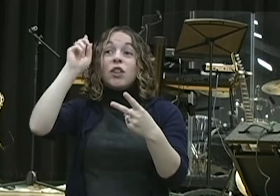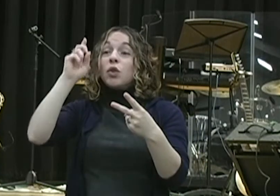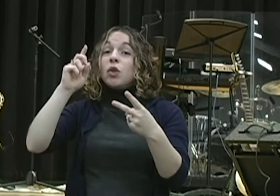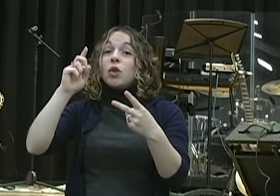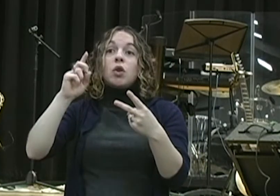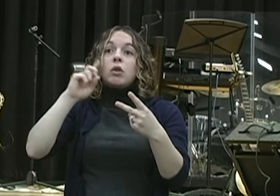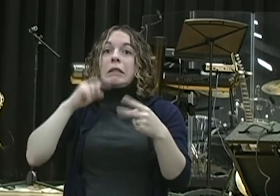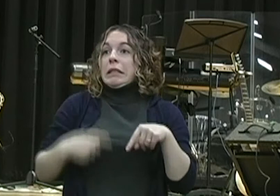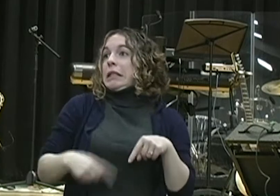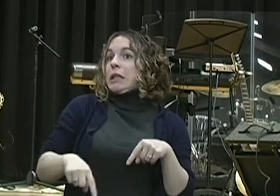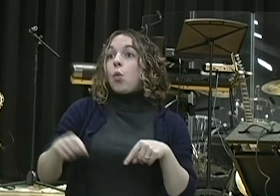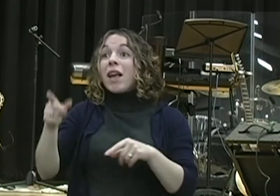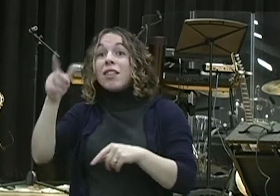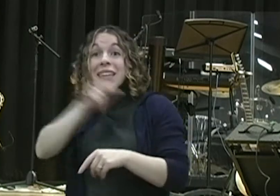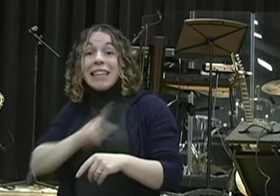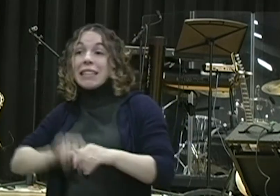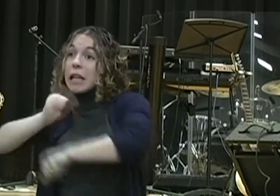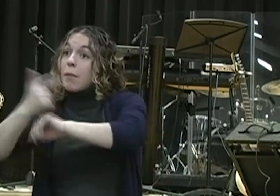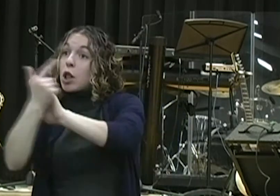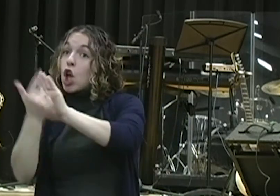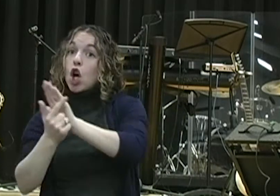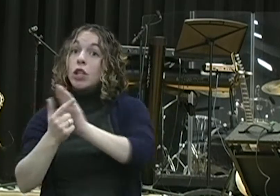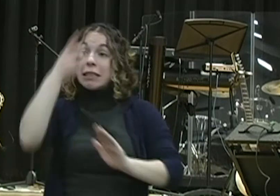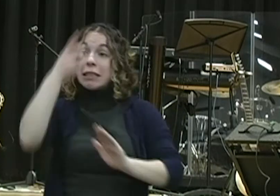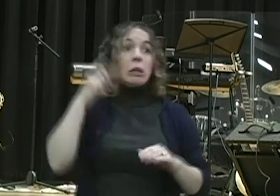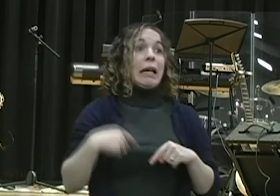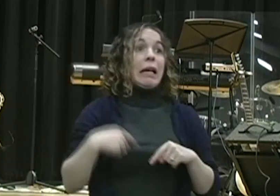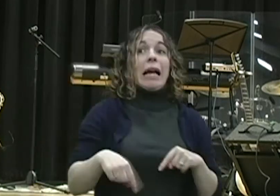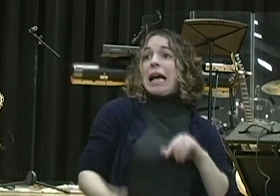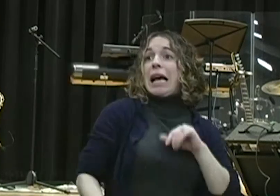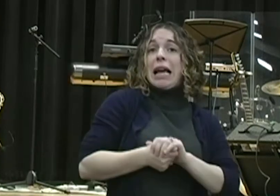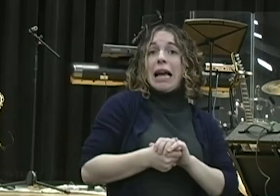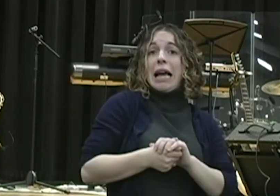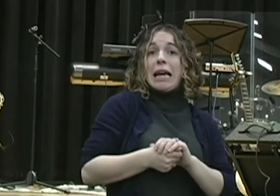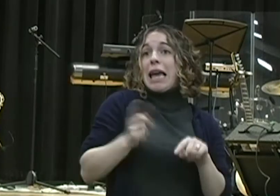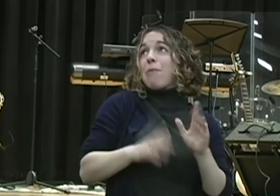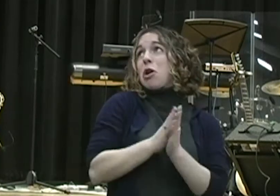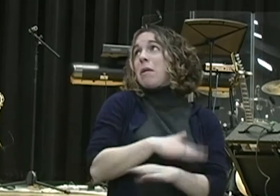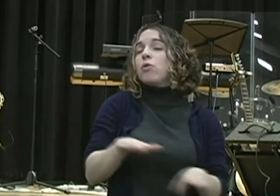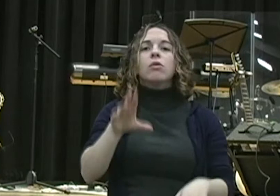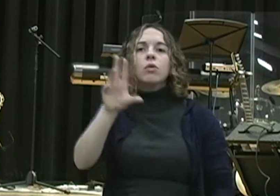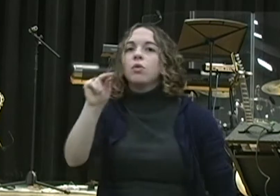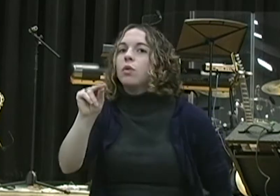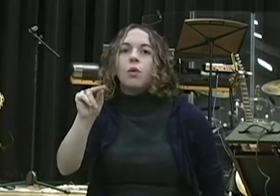How lame are our excuses? Here he had the greatest minds of that nation write a law